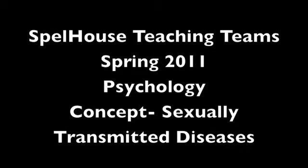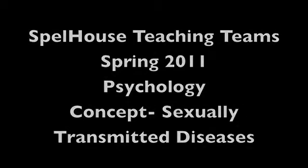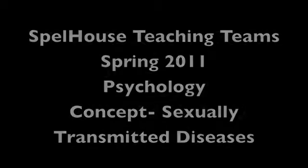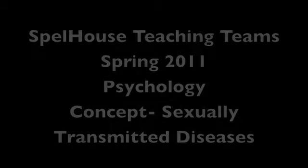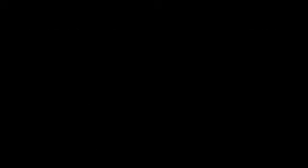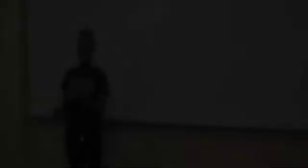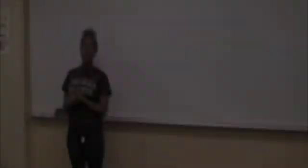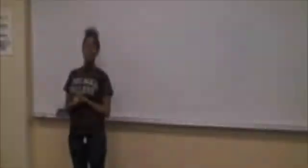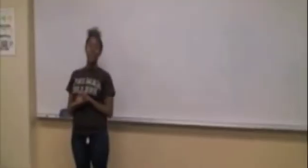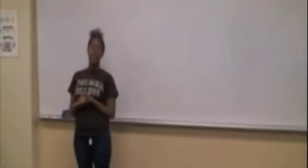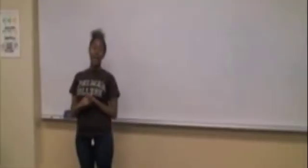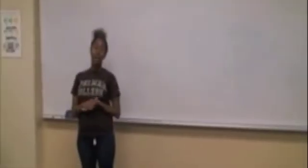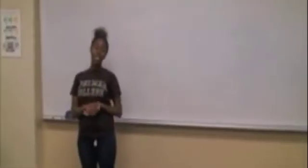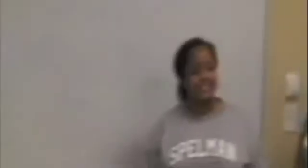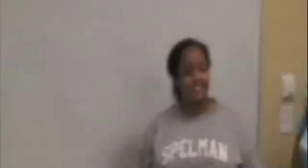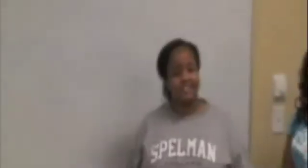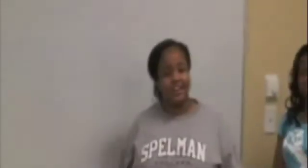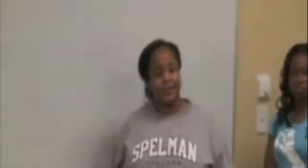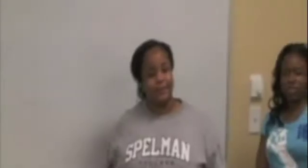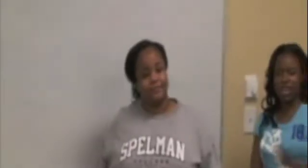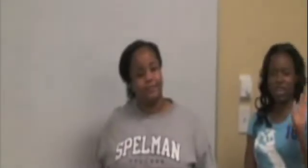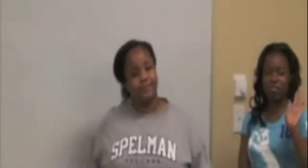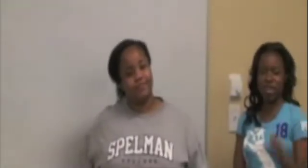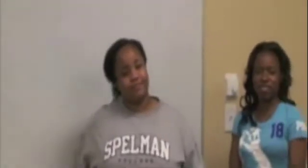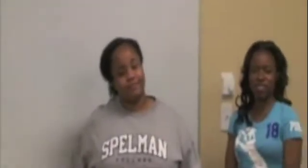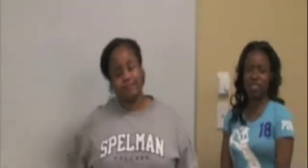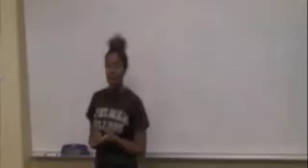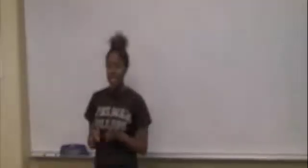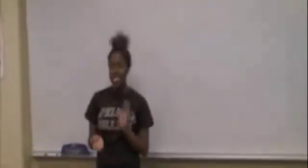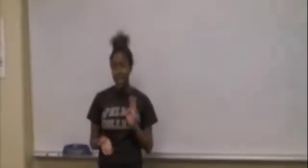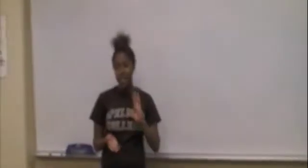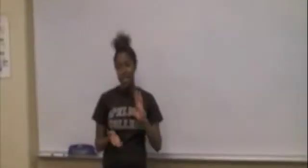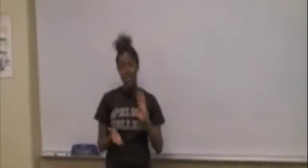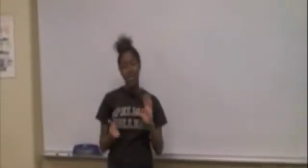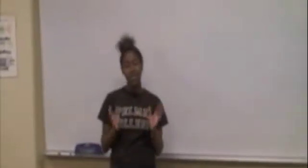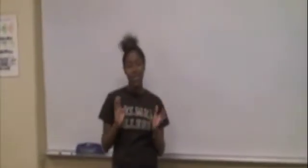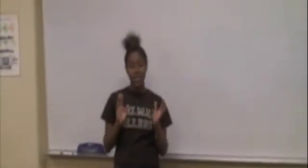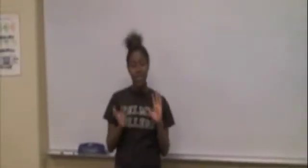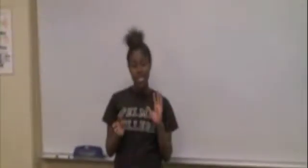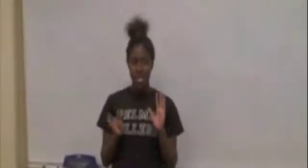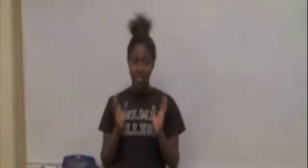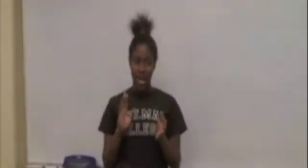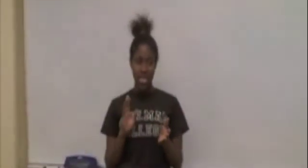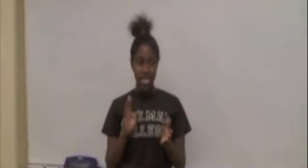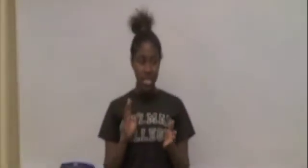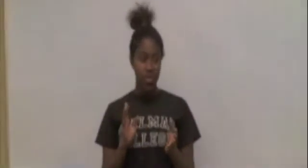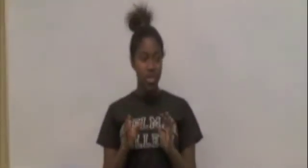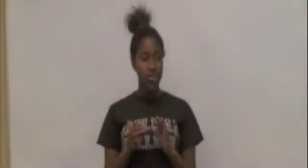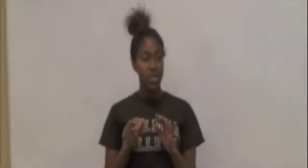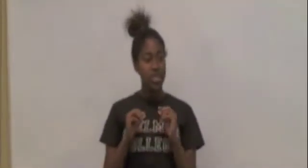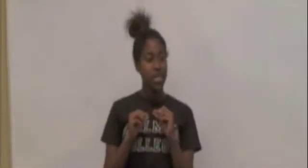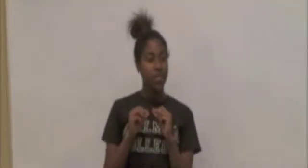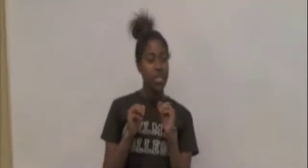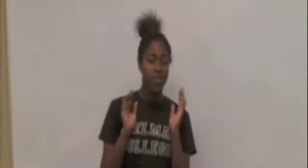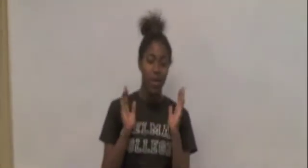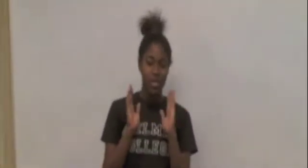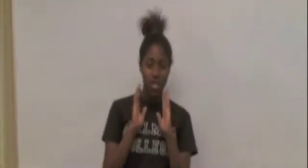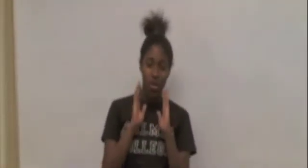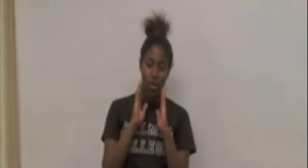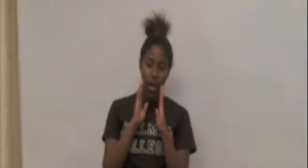Hello everyone, I'm Cynthia Hinton Harden and I'm Micah Fuller. Our topic covered human sexuality which we specifically focused on